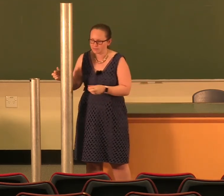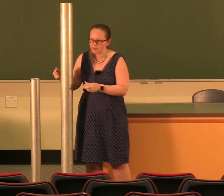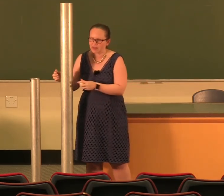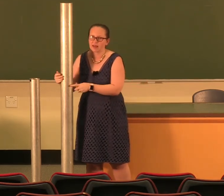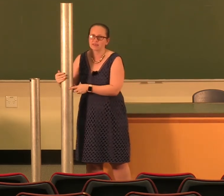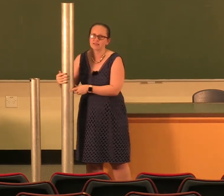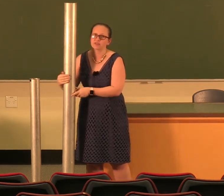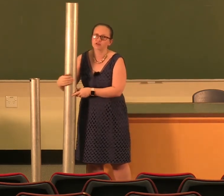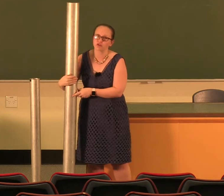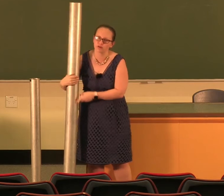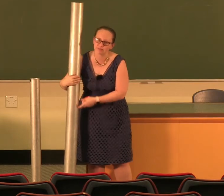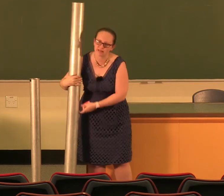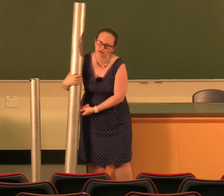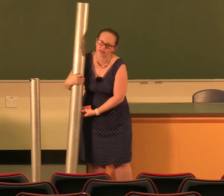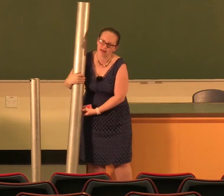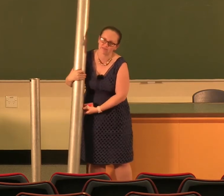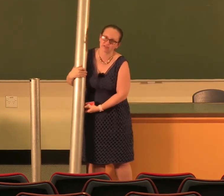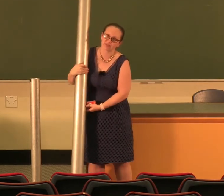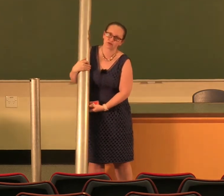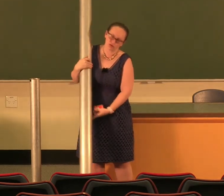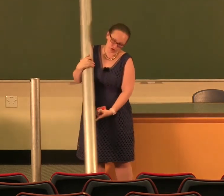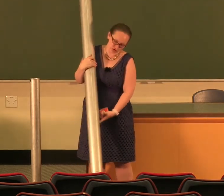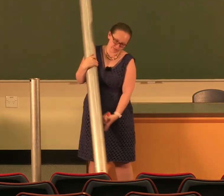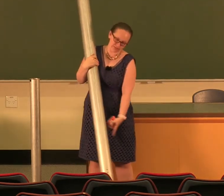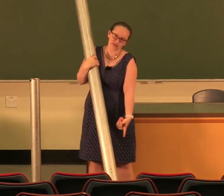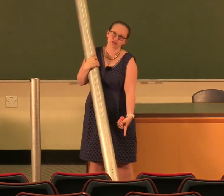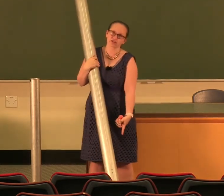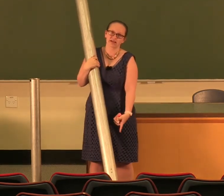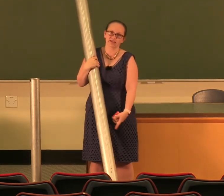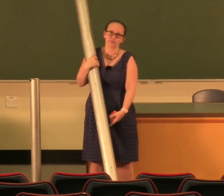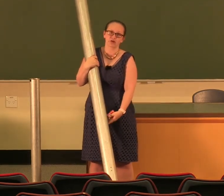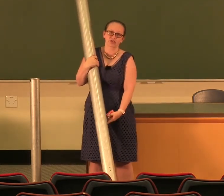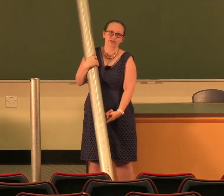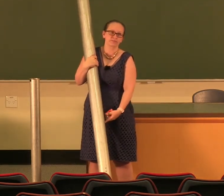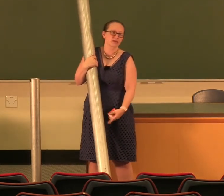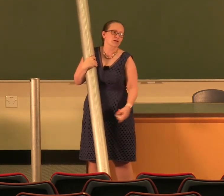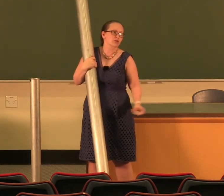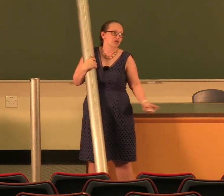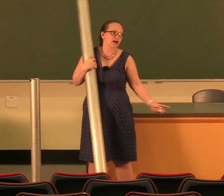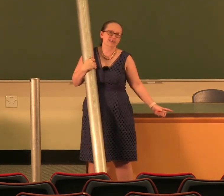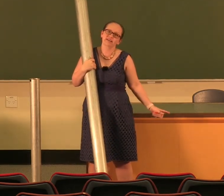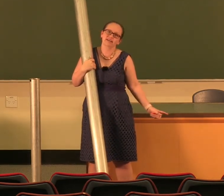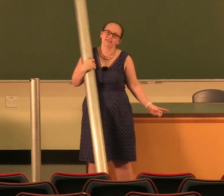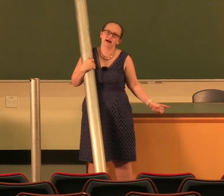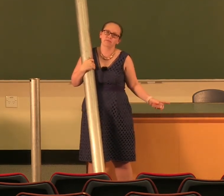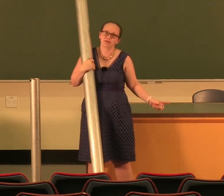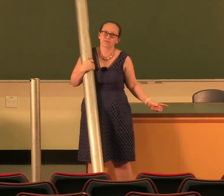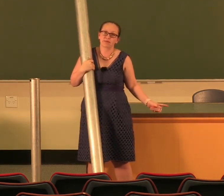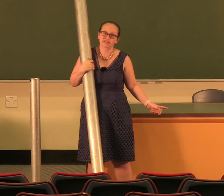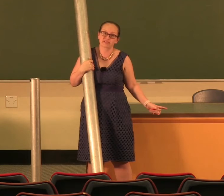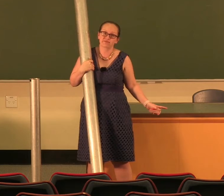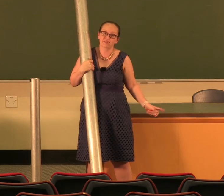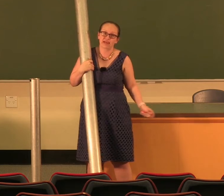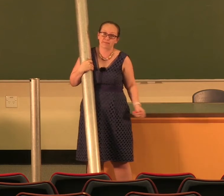and these tubes actually have a little gauze mesh down the bottom which I can heat up with a Bunsen flame.